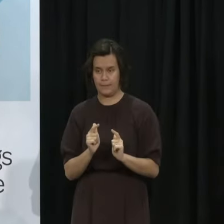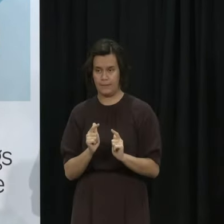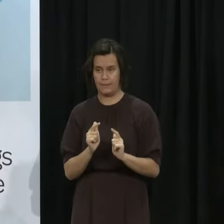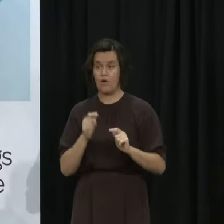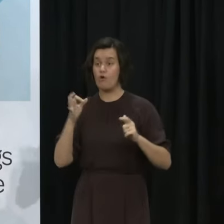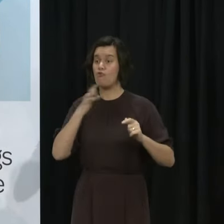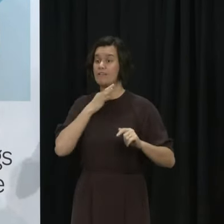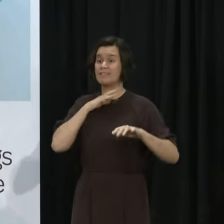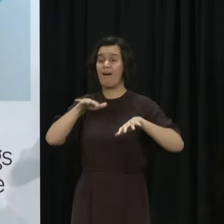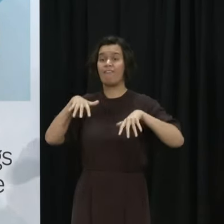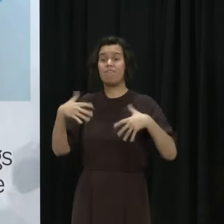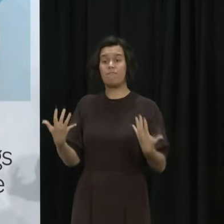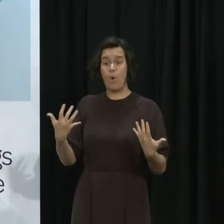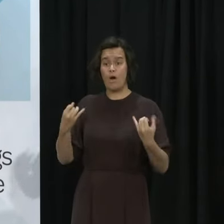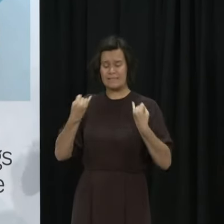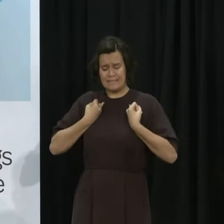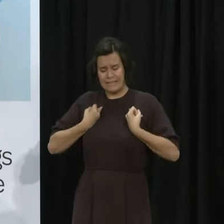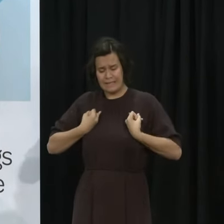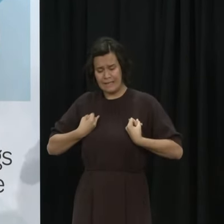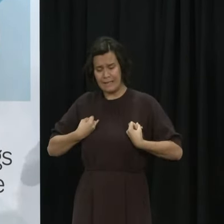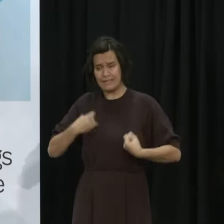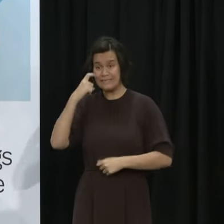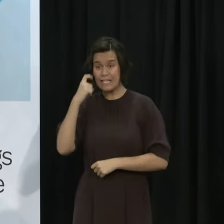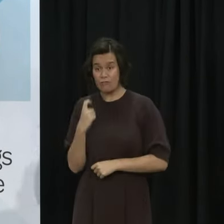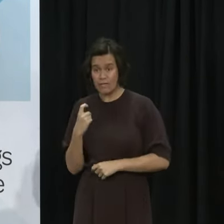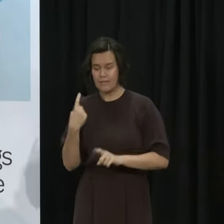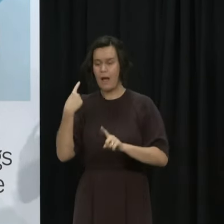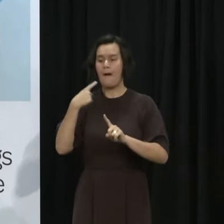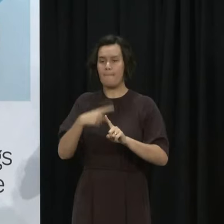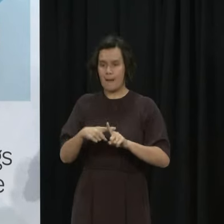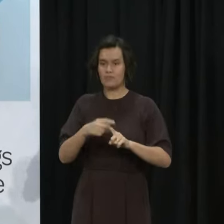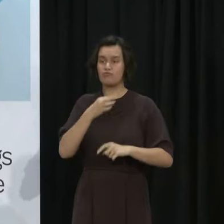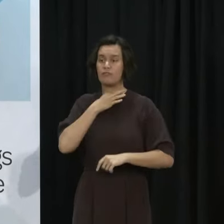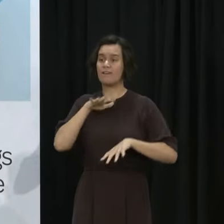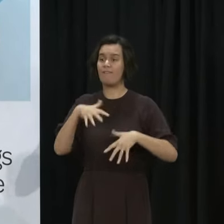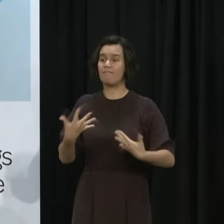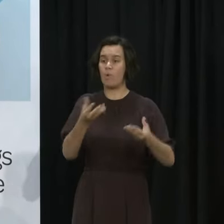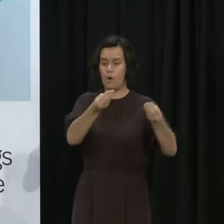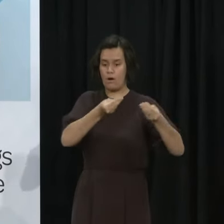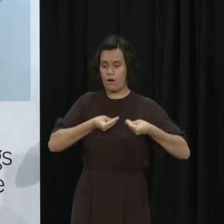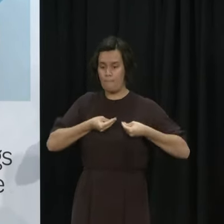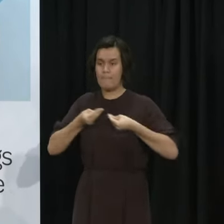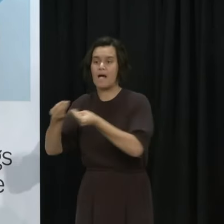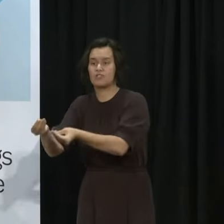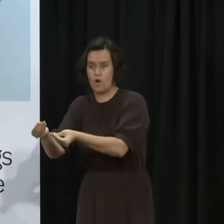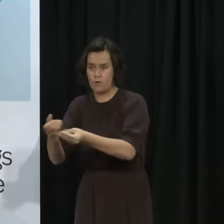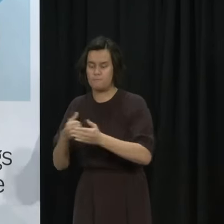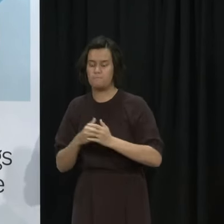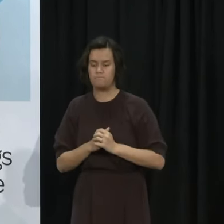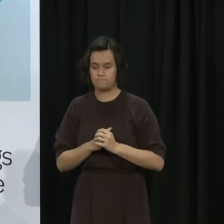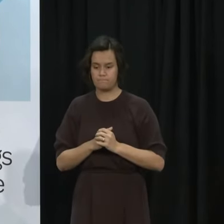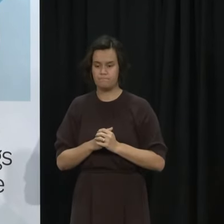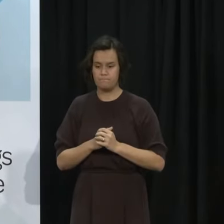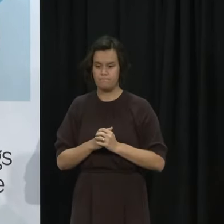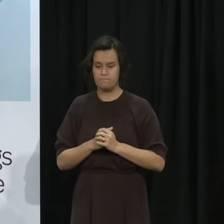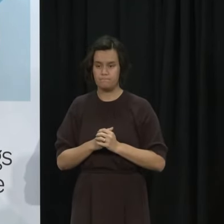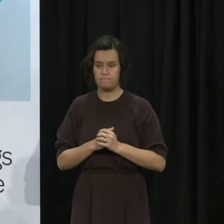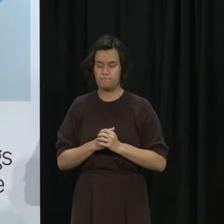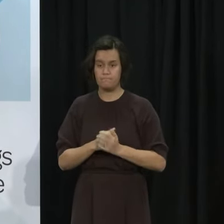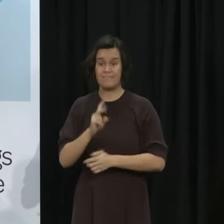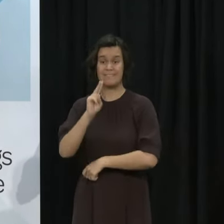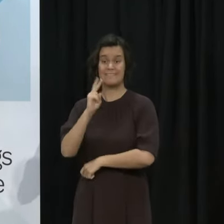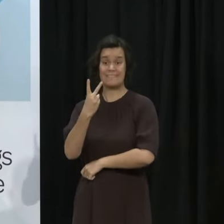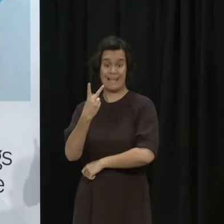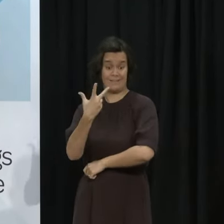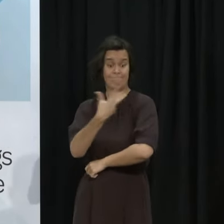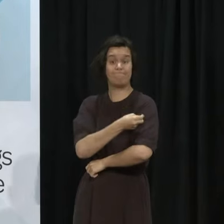-19. The advice from our COVID-19 technical advisory group is that shortening the period between the second dose and the booster